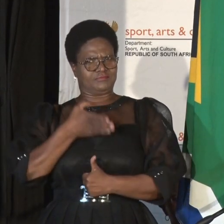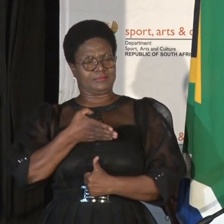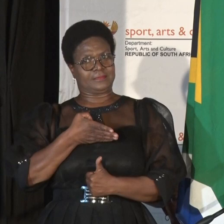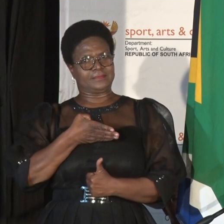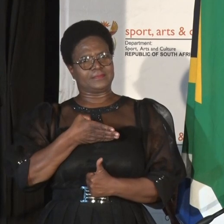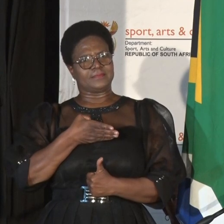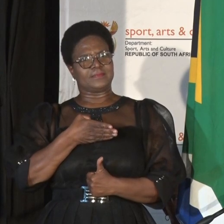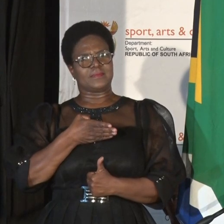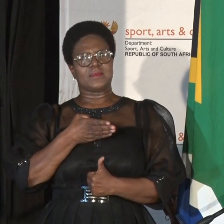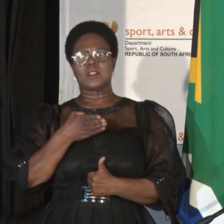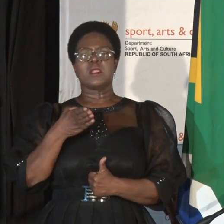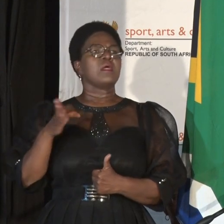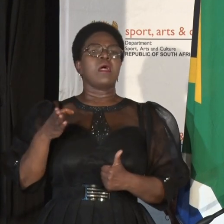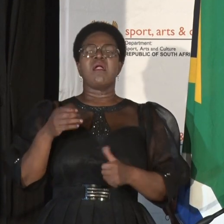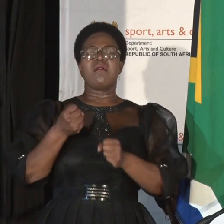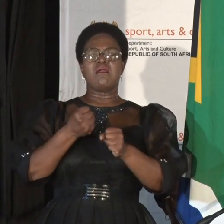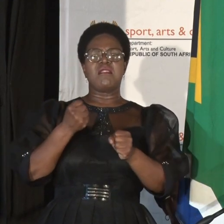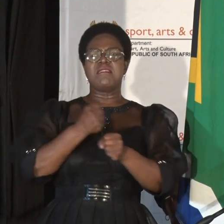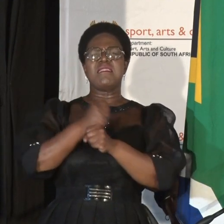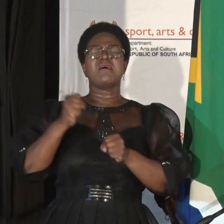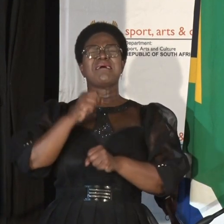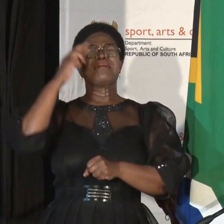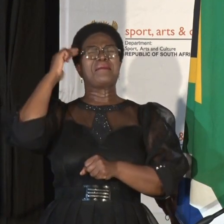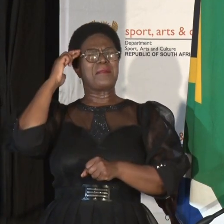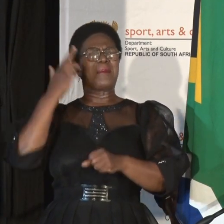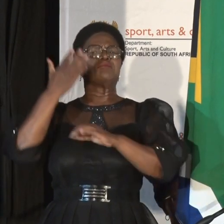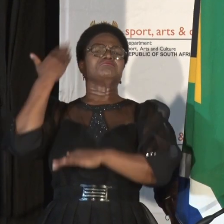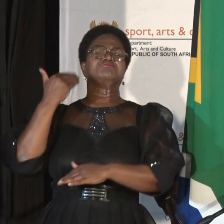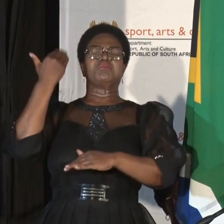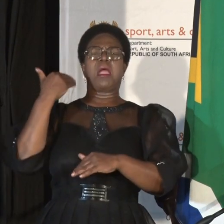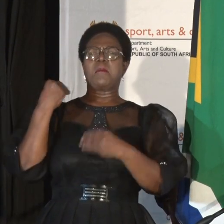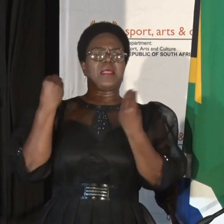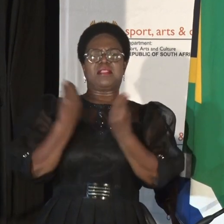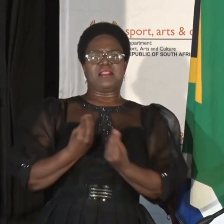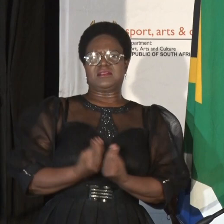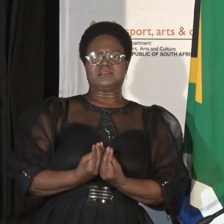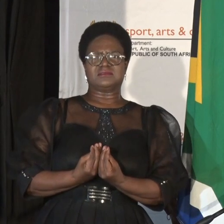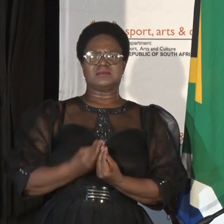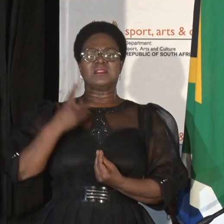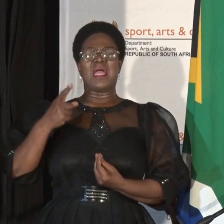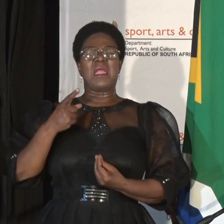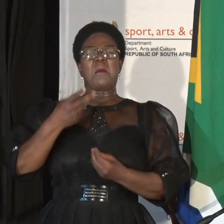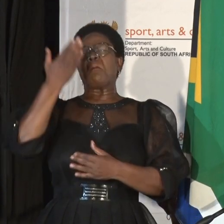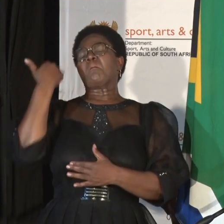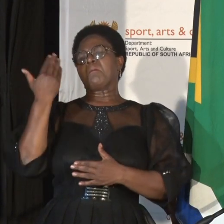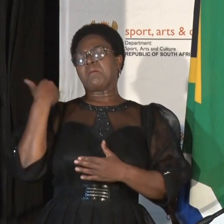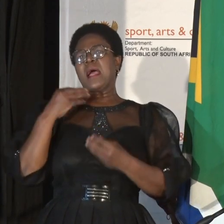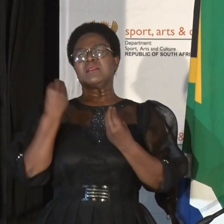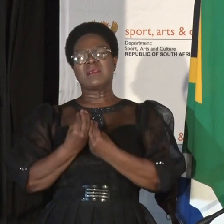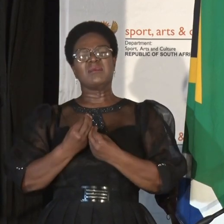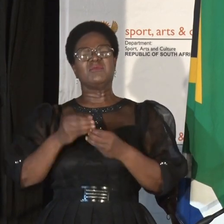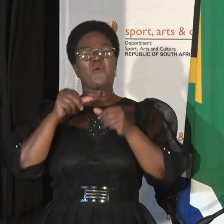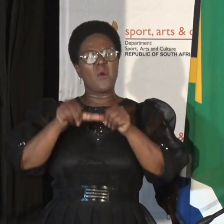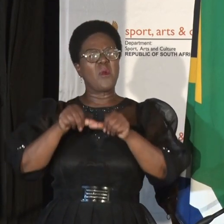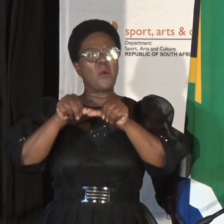we must never reminiscent the past. We must never idolize the past which denied many